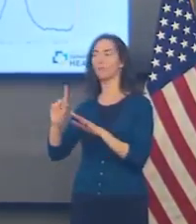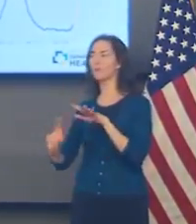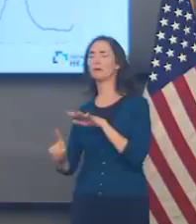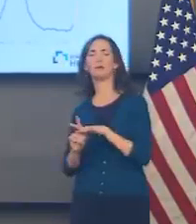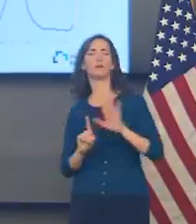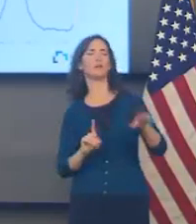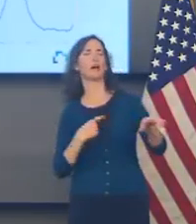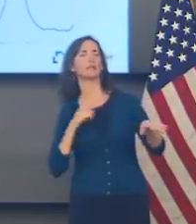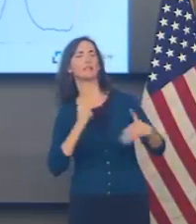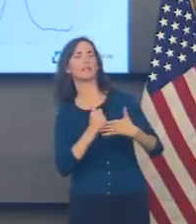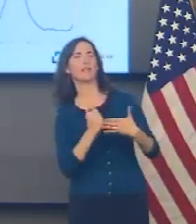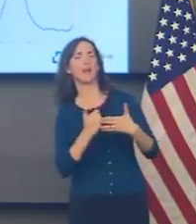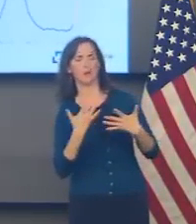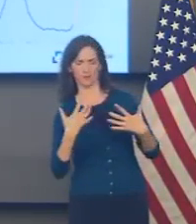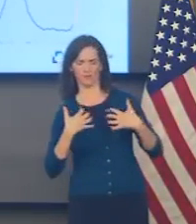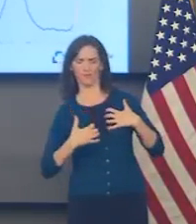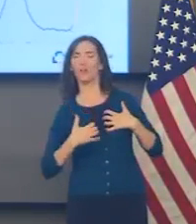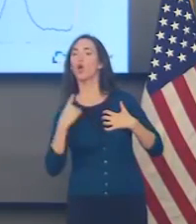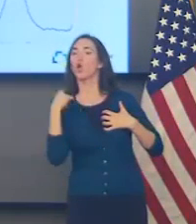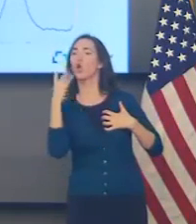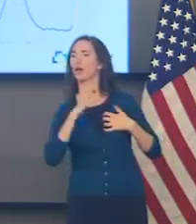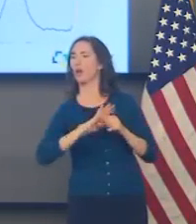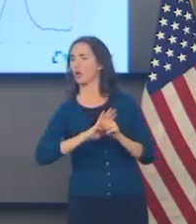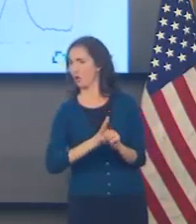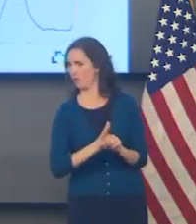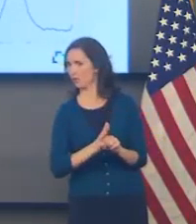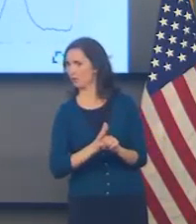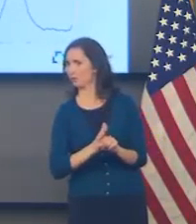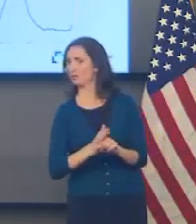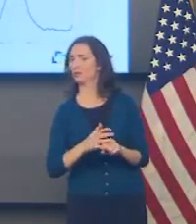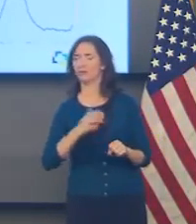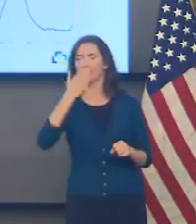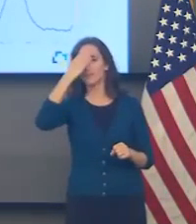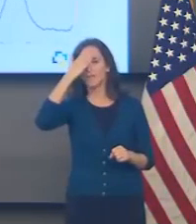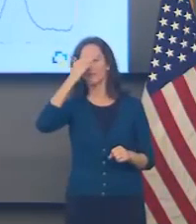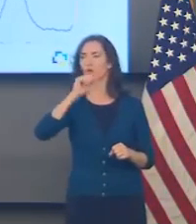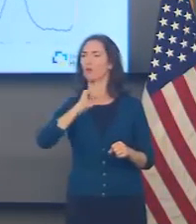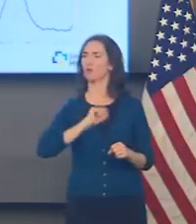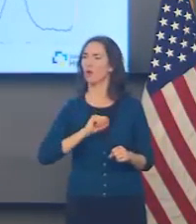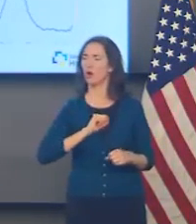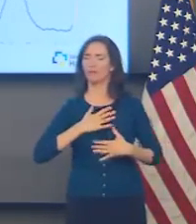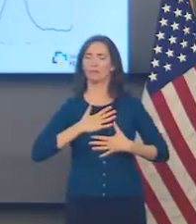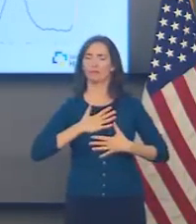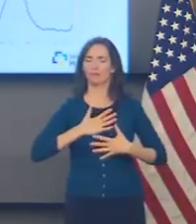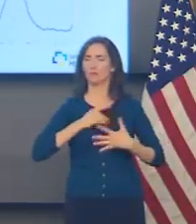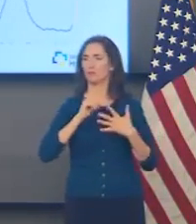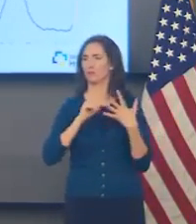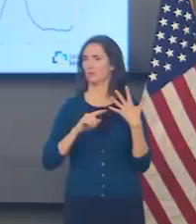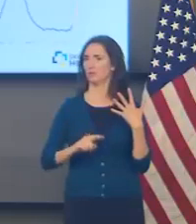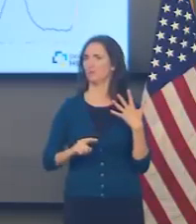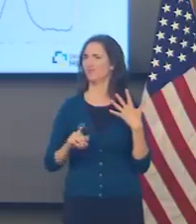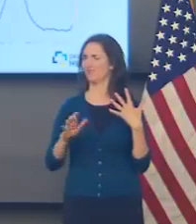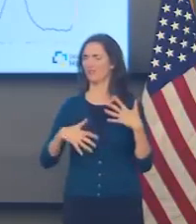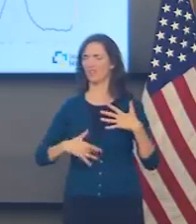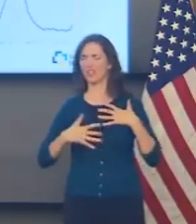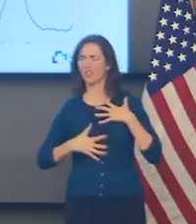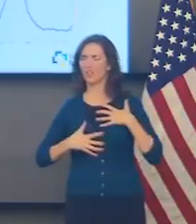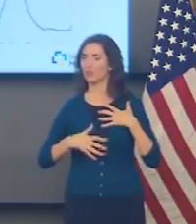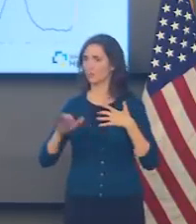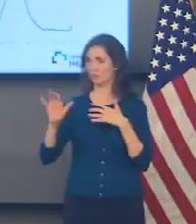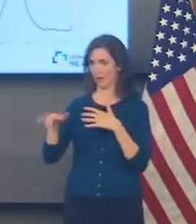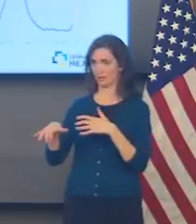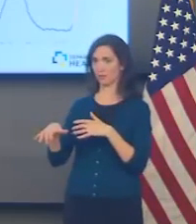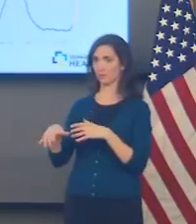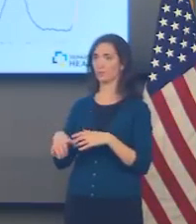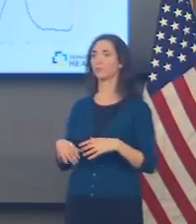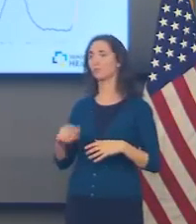care because of symptoms suggestive of COVID like fever, cough, shortness of breath, malaise and so forth. We